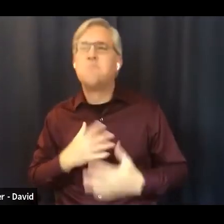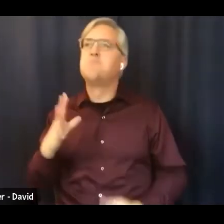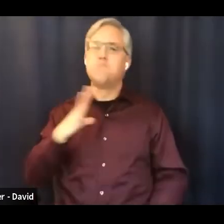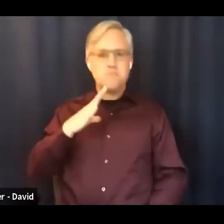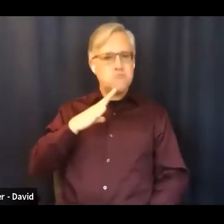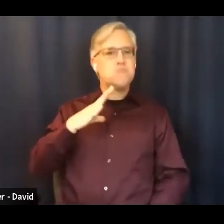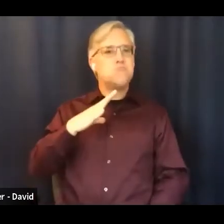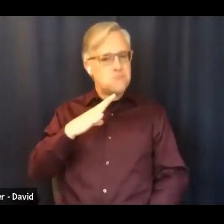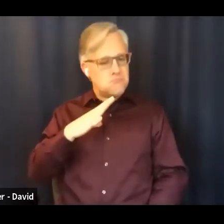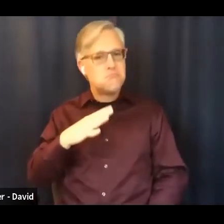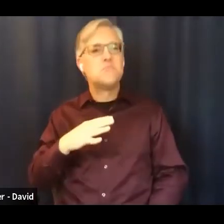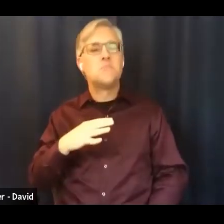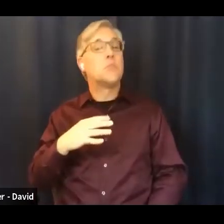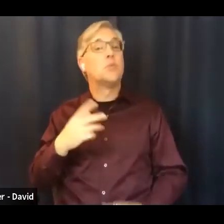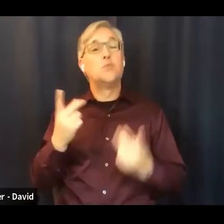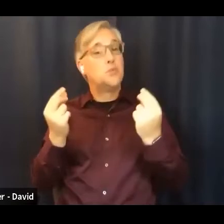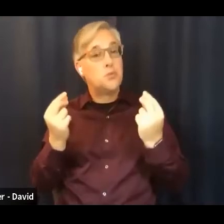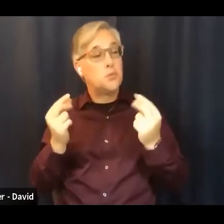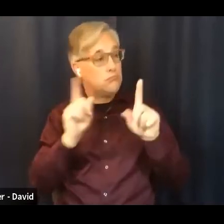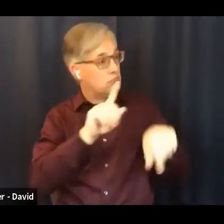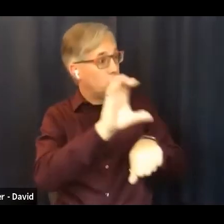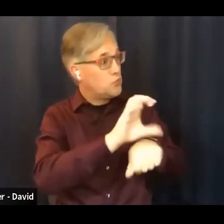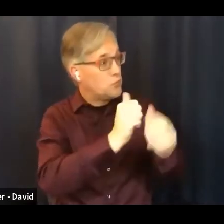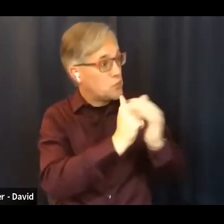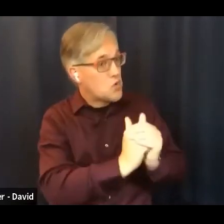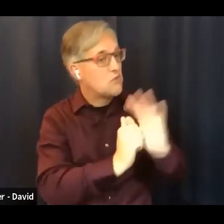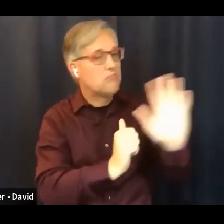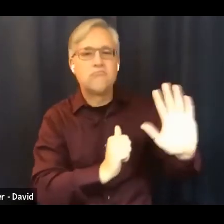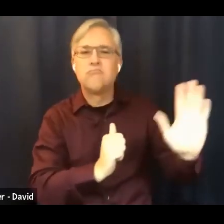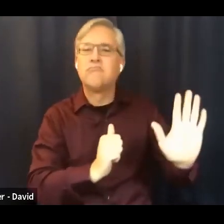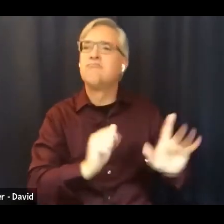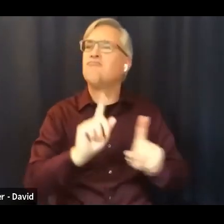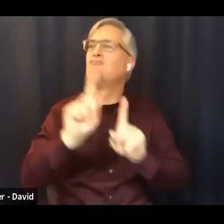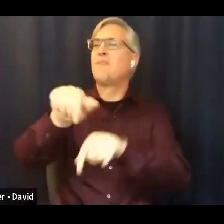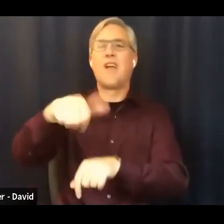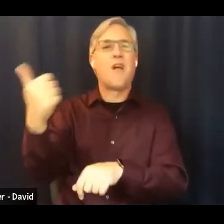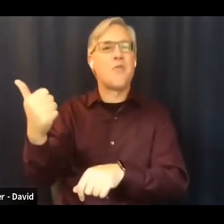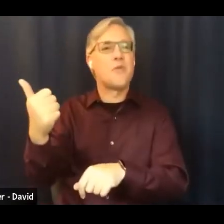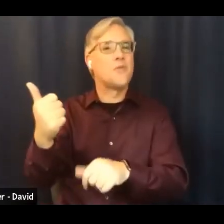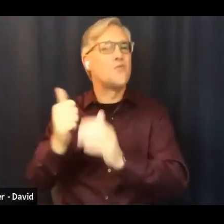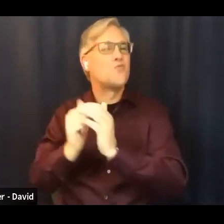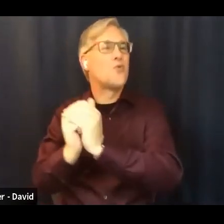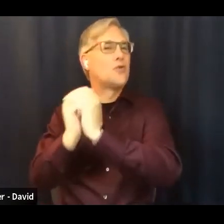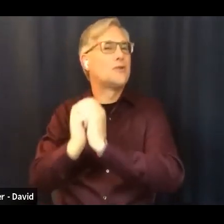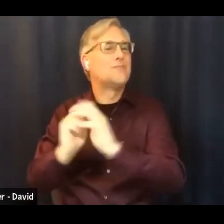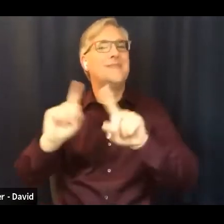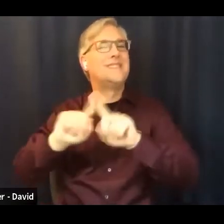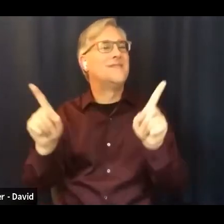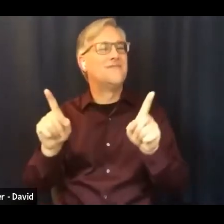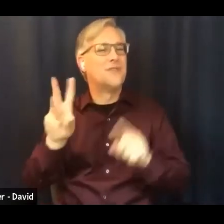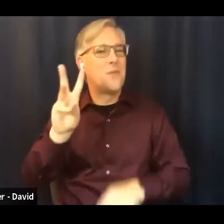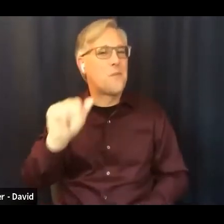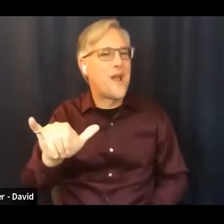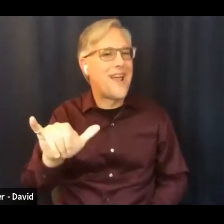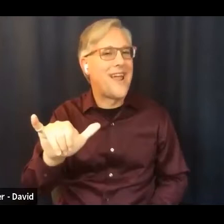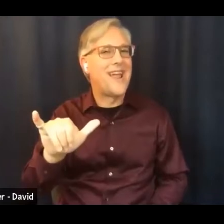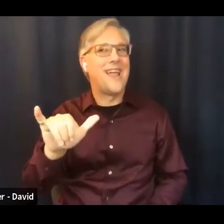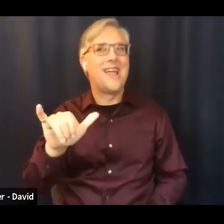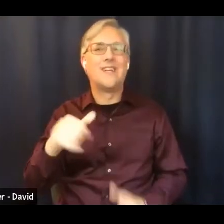to worship and another way to honor the love that grandma showed to